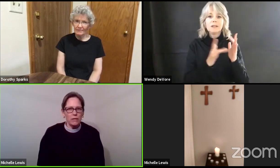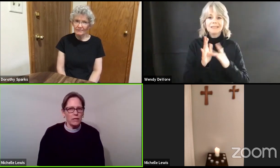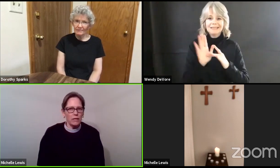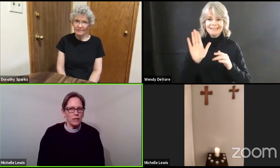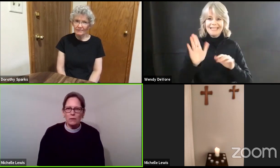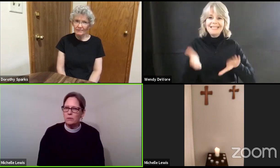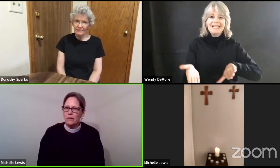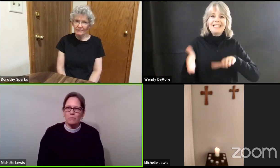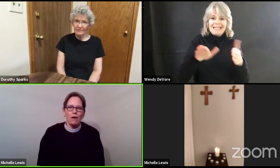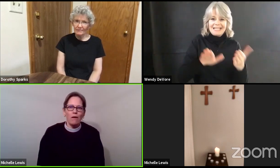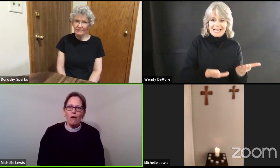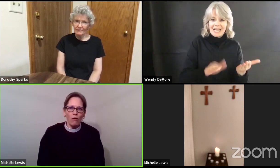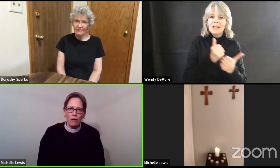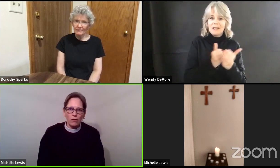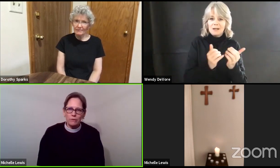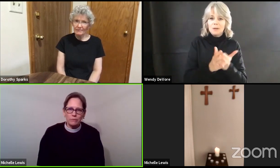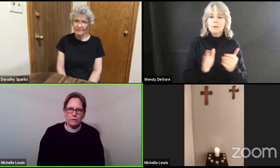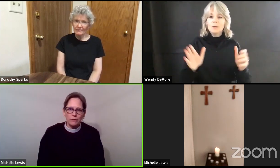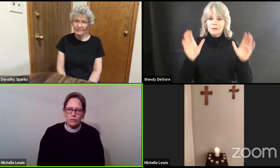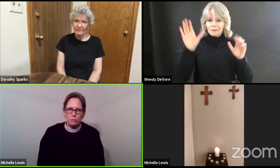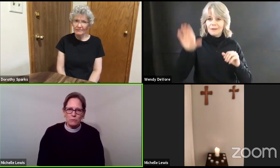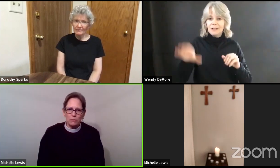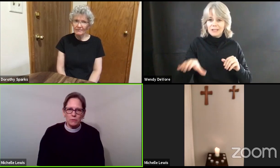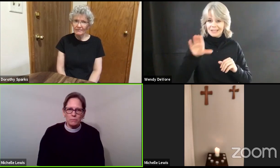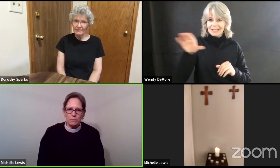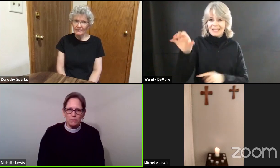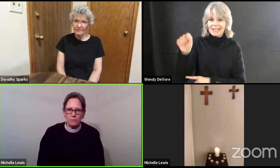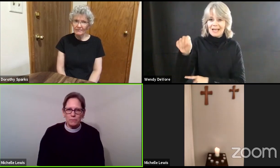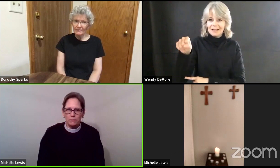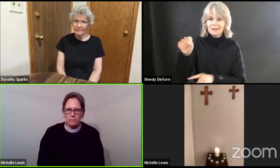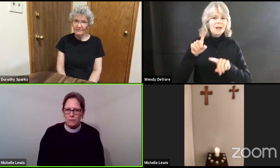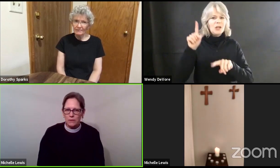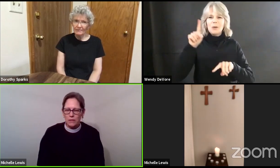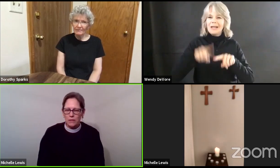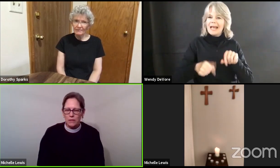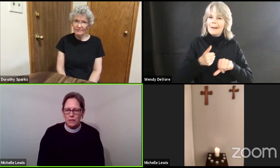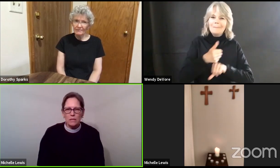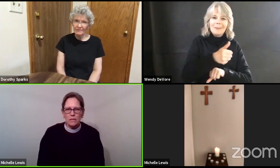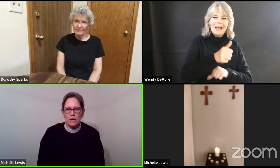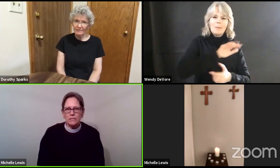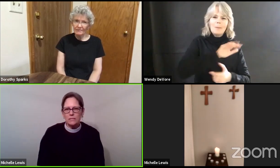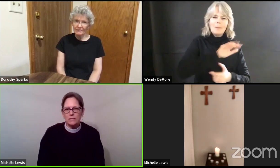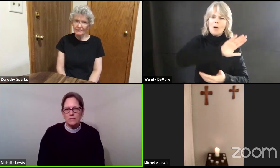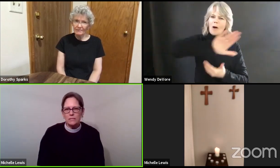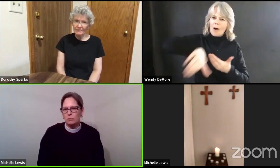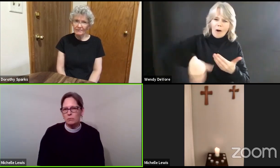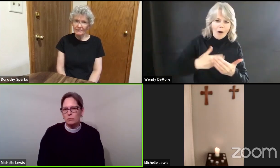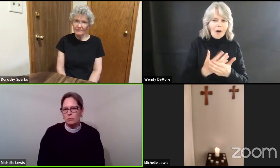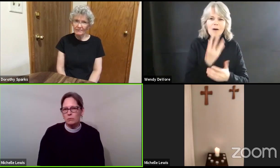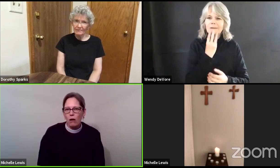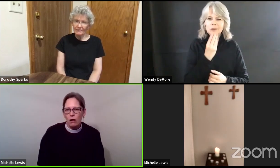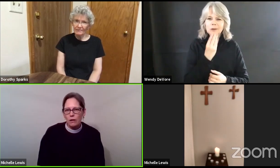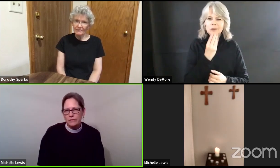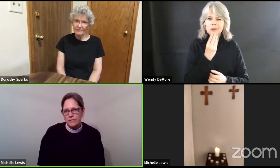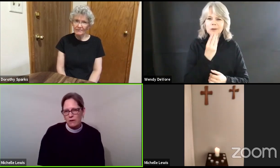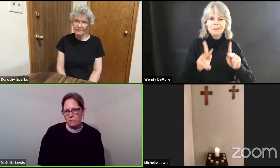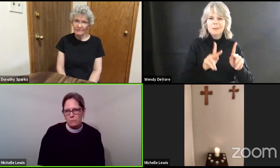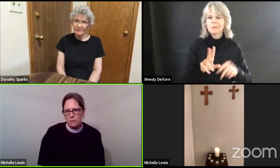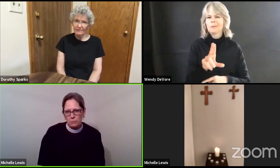cannot blame all of the Jewish people. It would be as if we would blame all deaf people